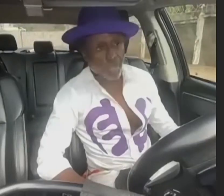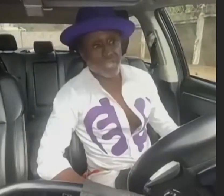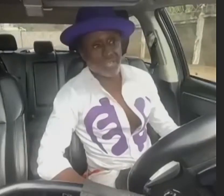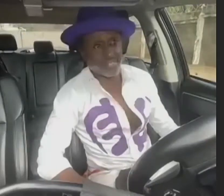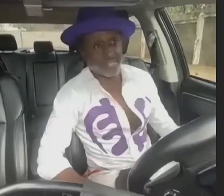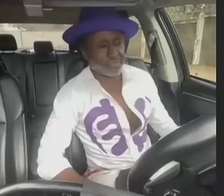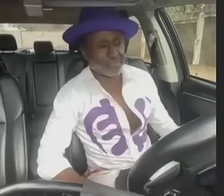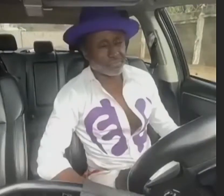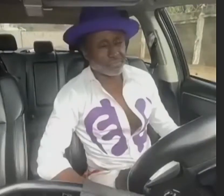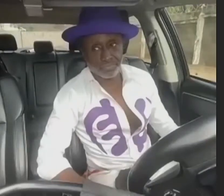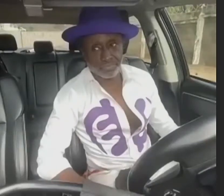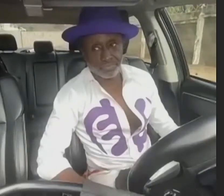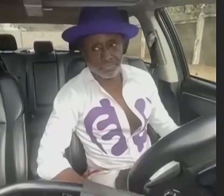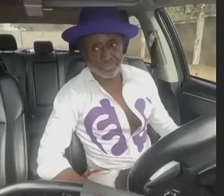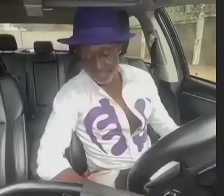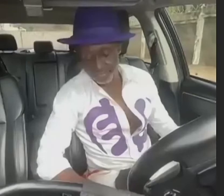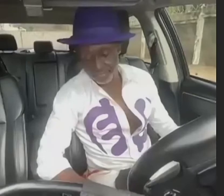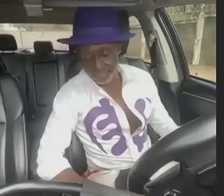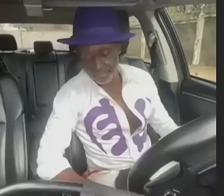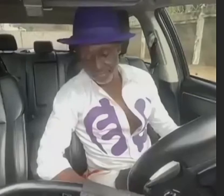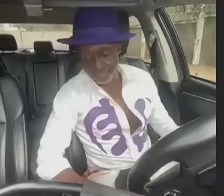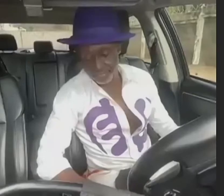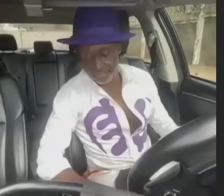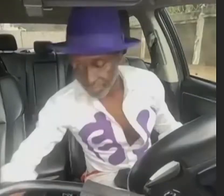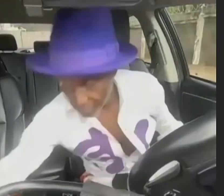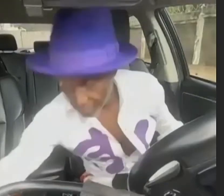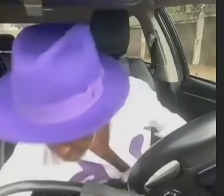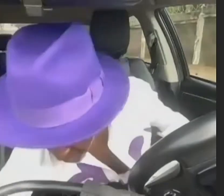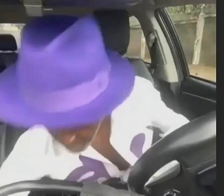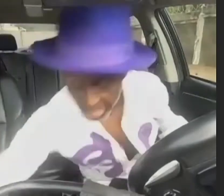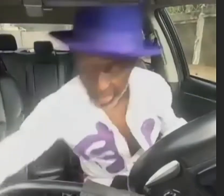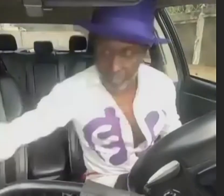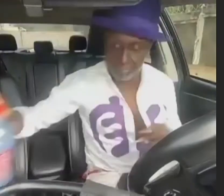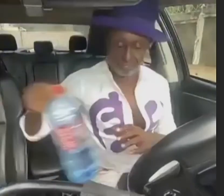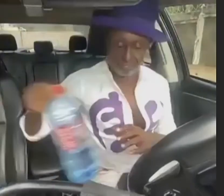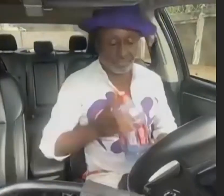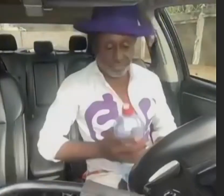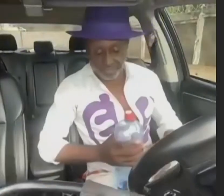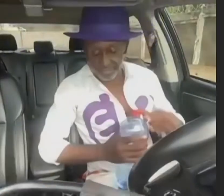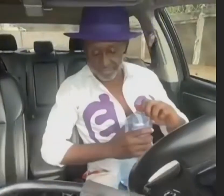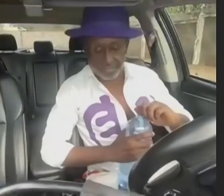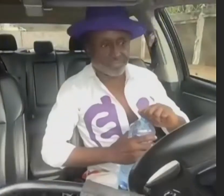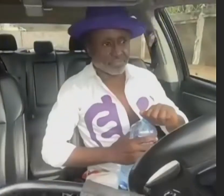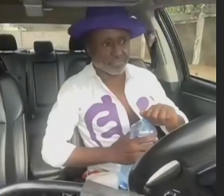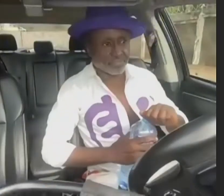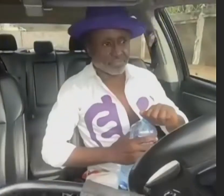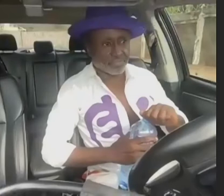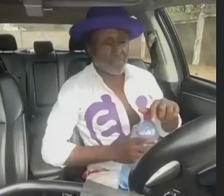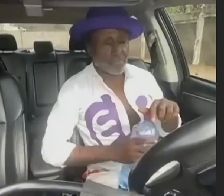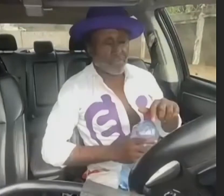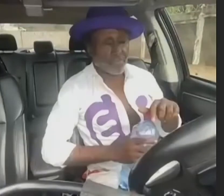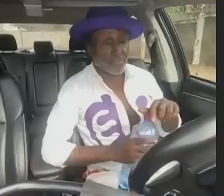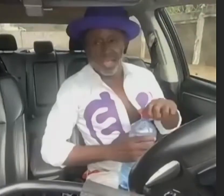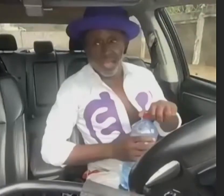There is a need for enhanced hygiene practices, and you are doing delivery. So, you're going into people's homes.